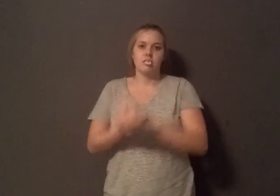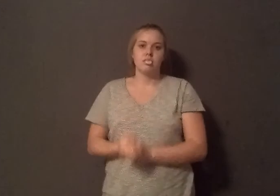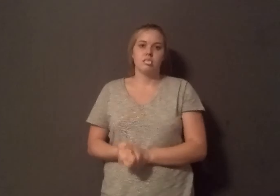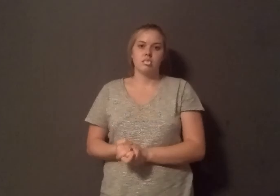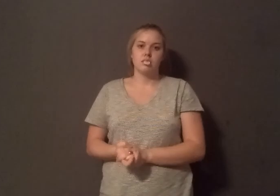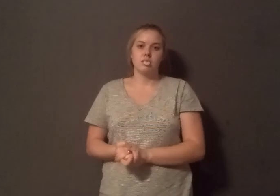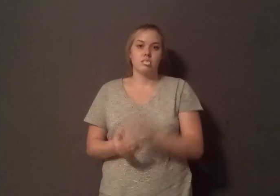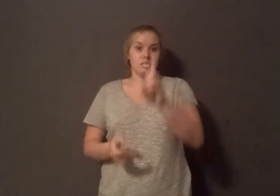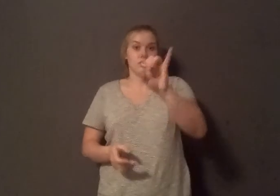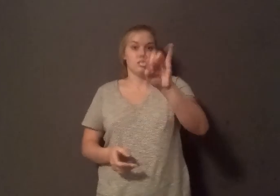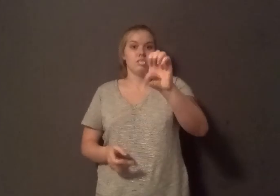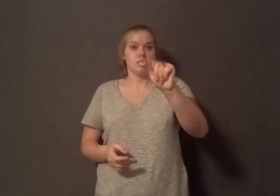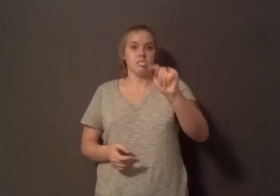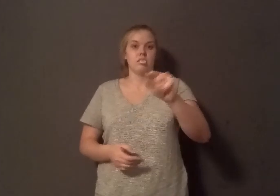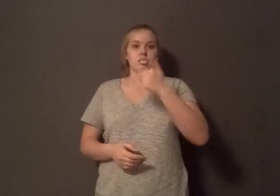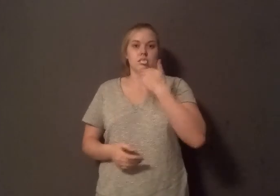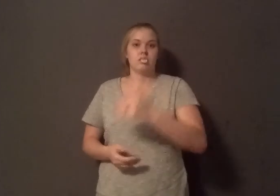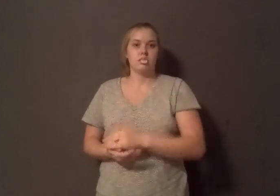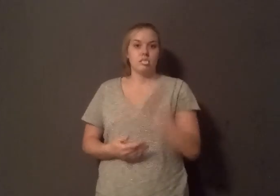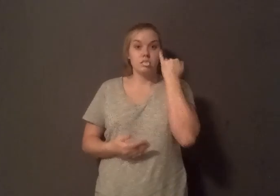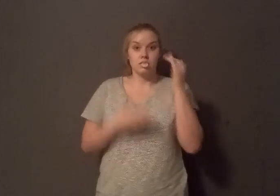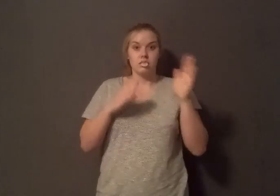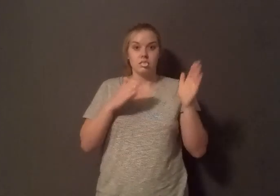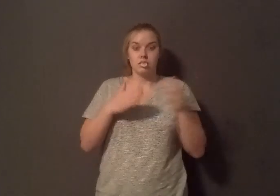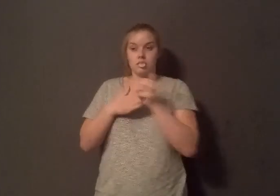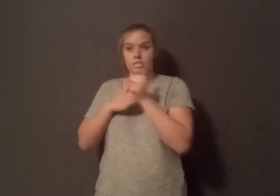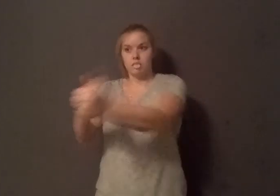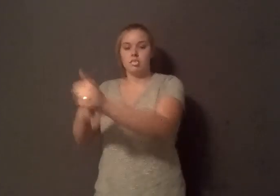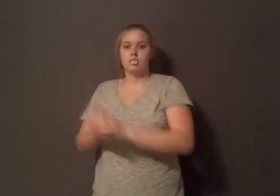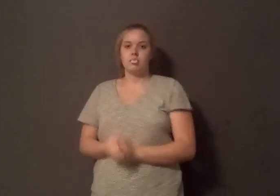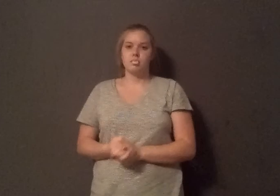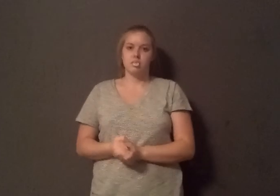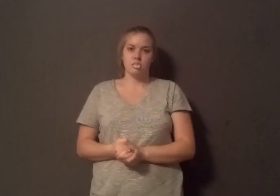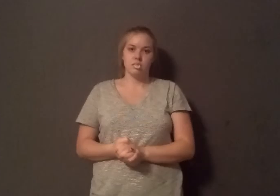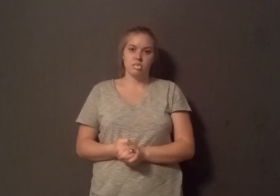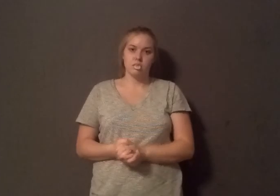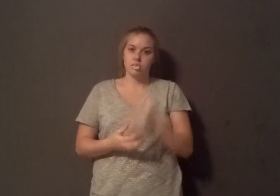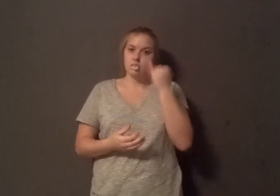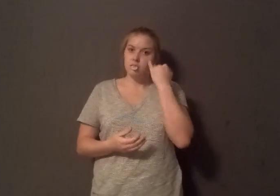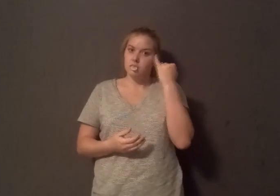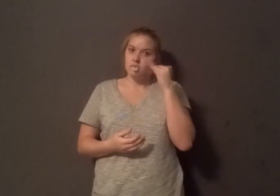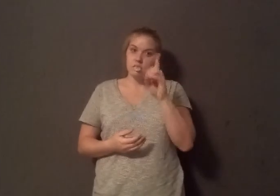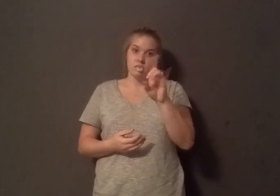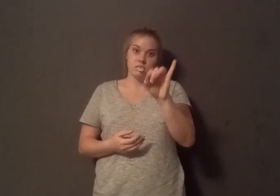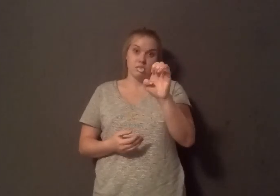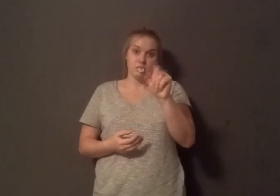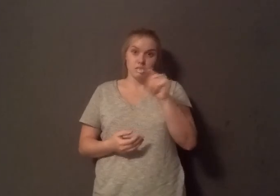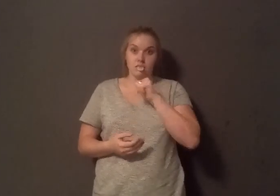Any diet works if people follow it. But if it's a diet that's not the proper diet, like